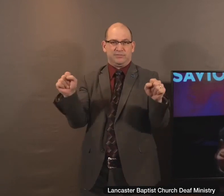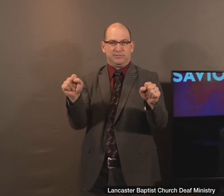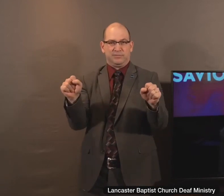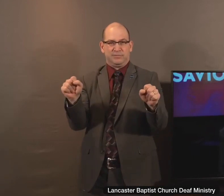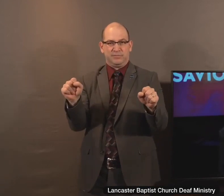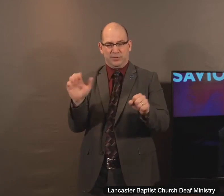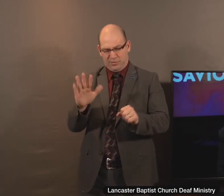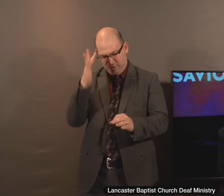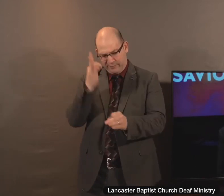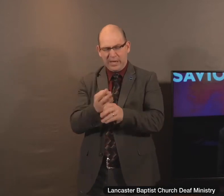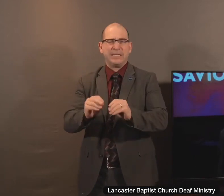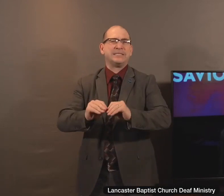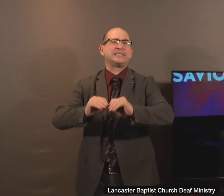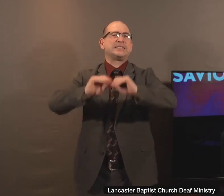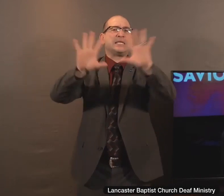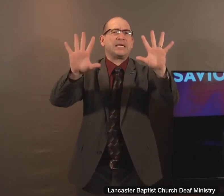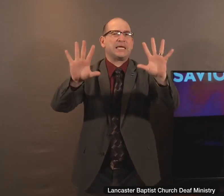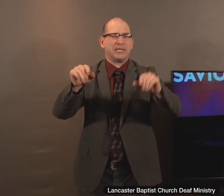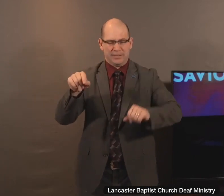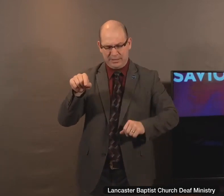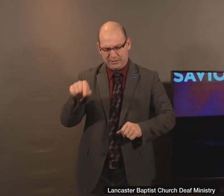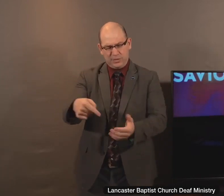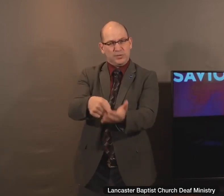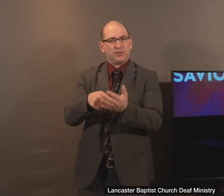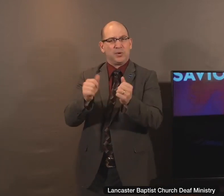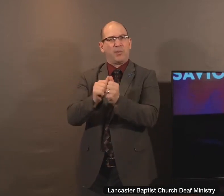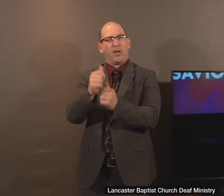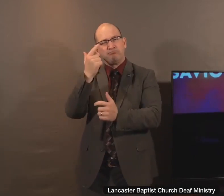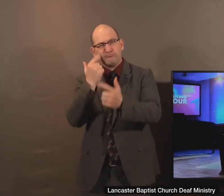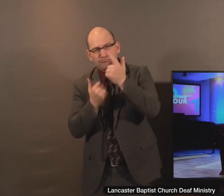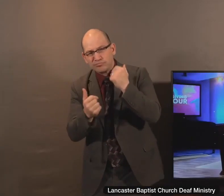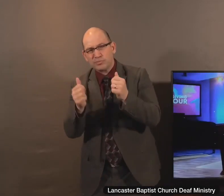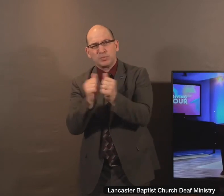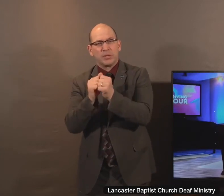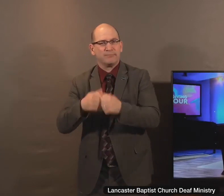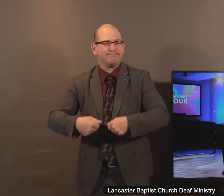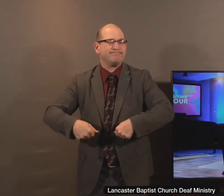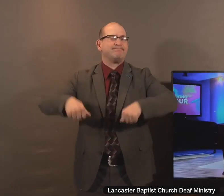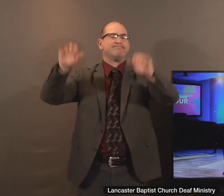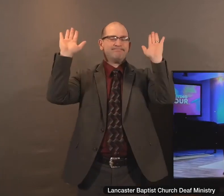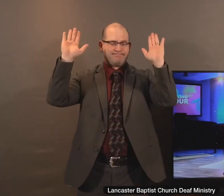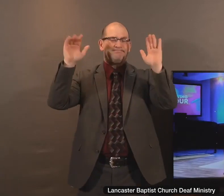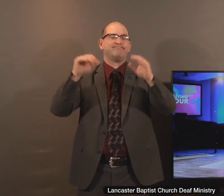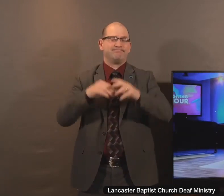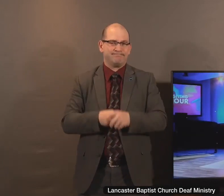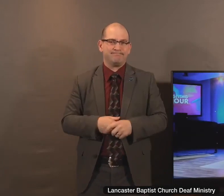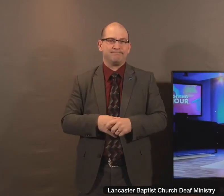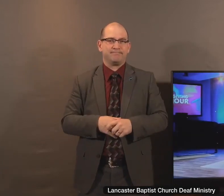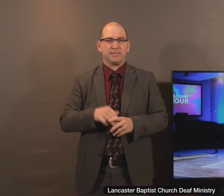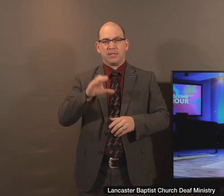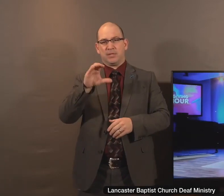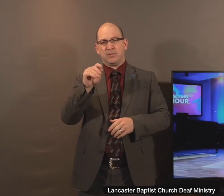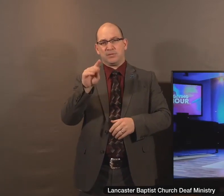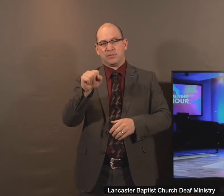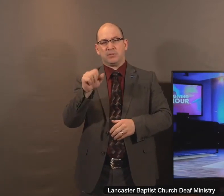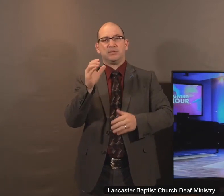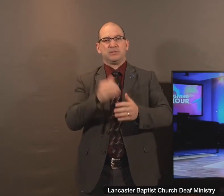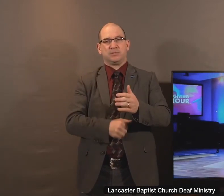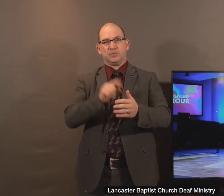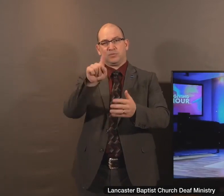with sacrifice. It was a genuine faith she was expressing in the Lord. Colossians 1 and 14 says it this way.